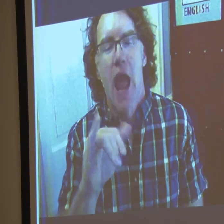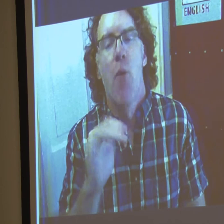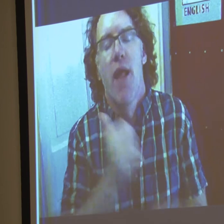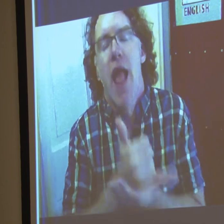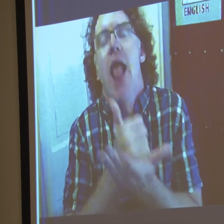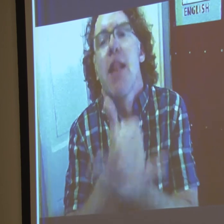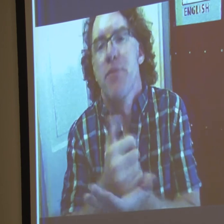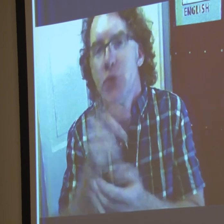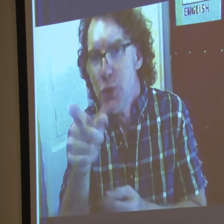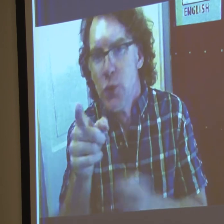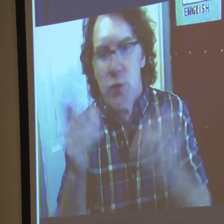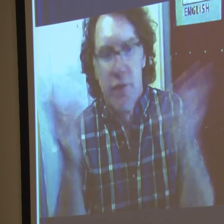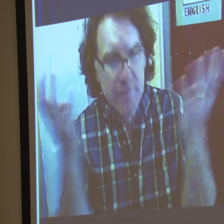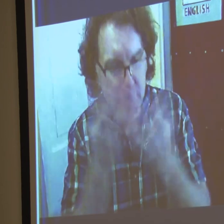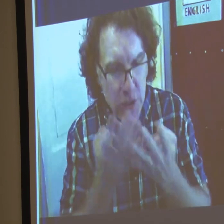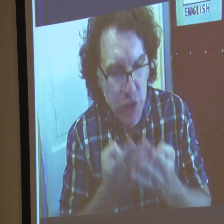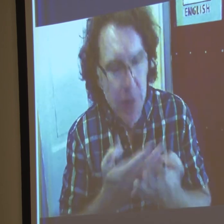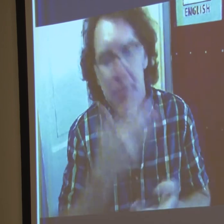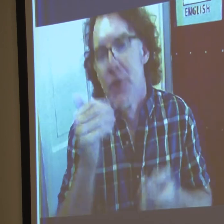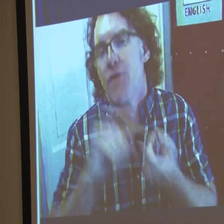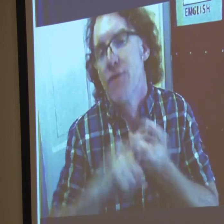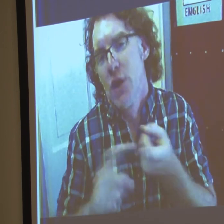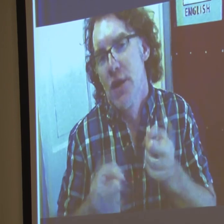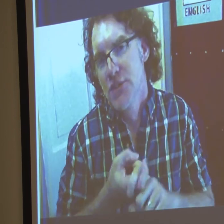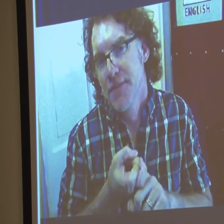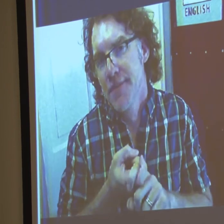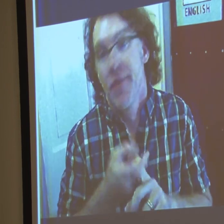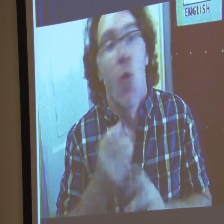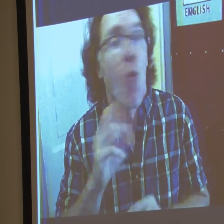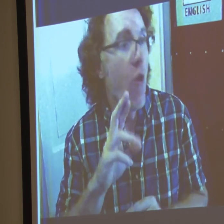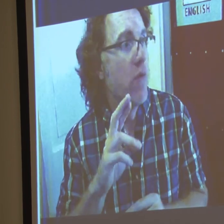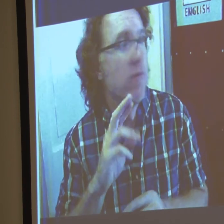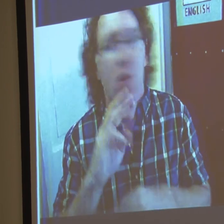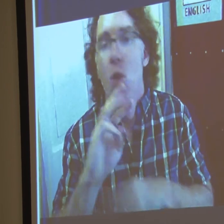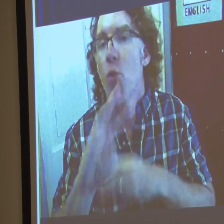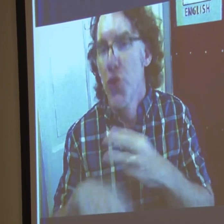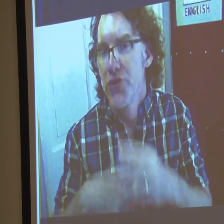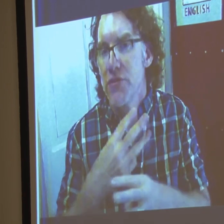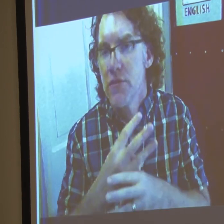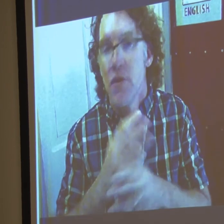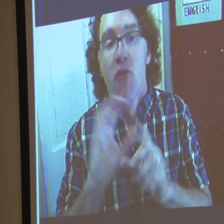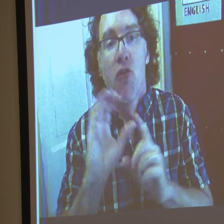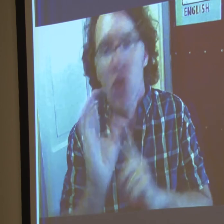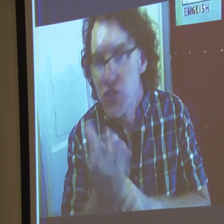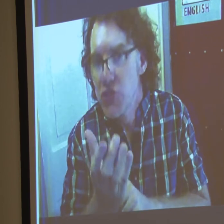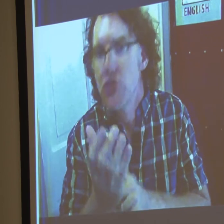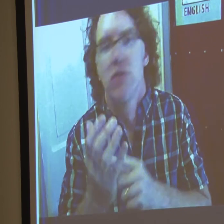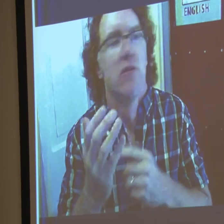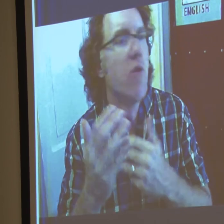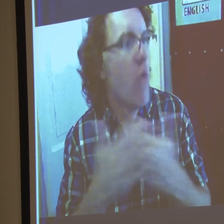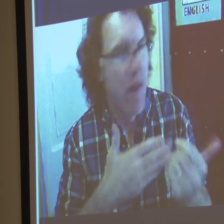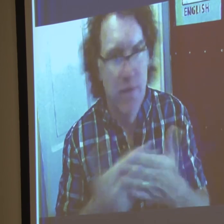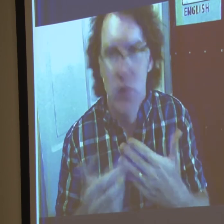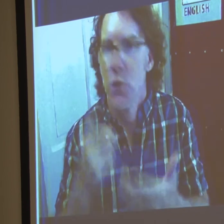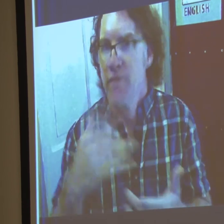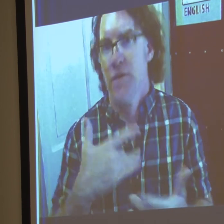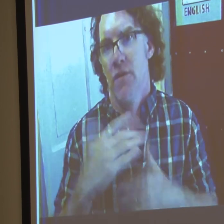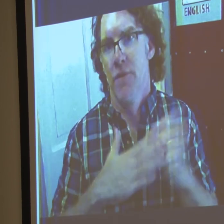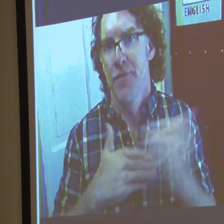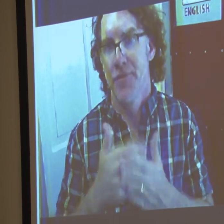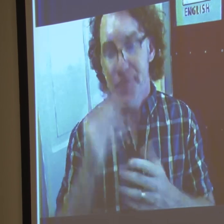around to fit other people's expectations. You'll find the people that you need to be with in the world that